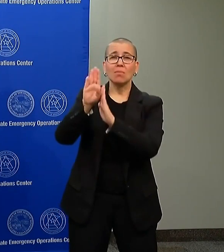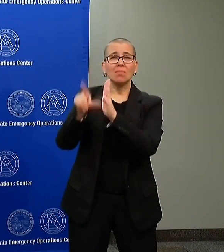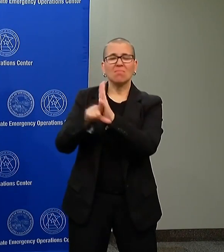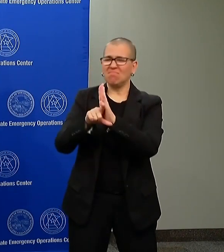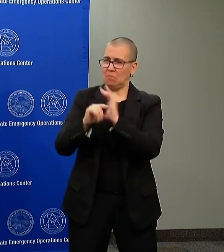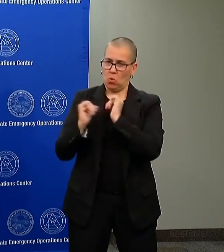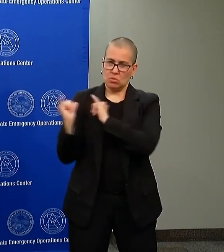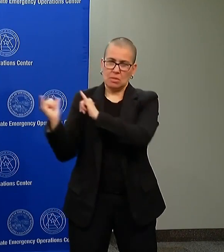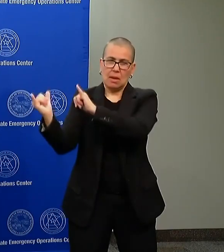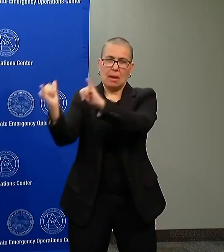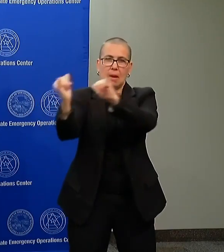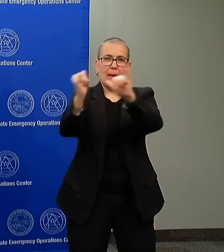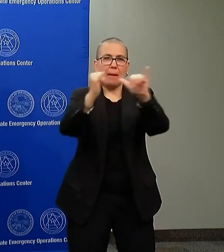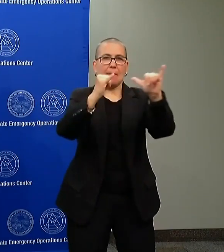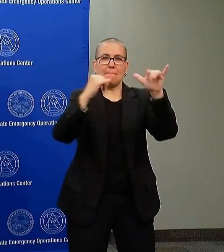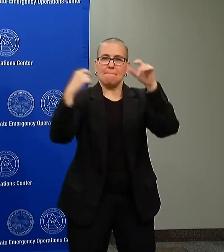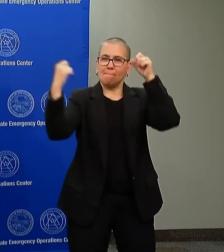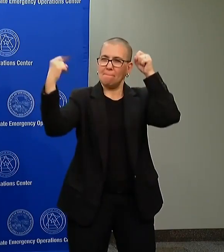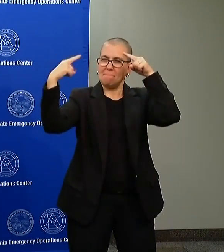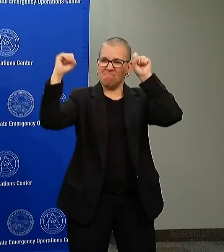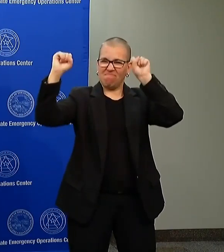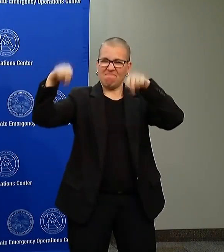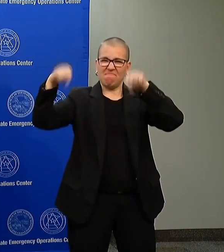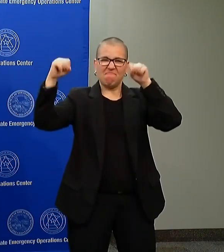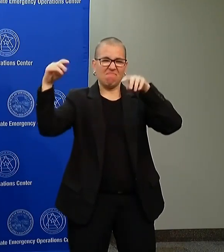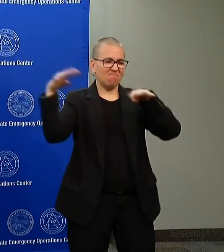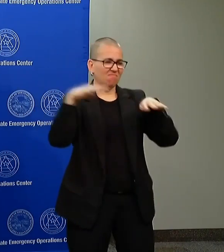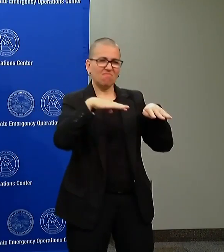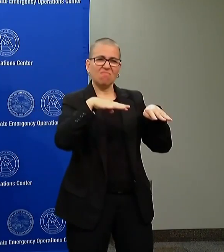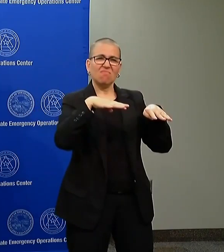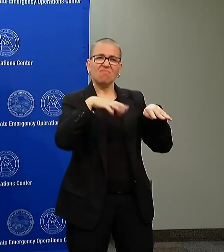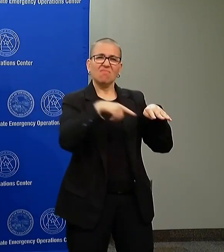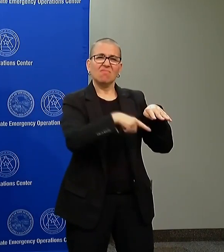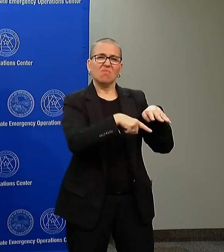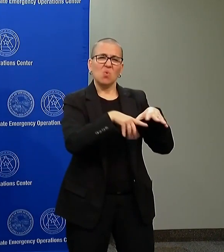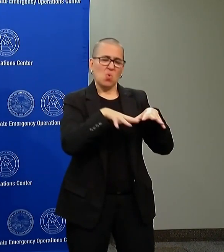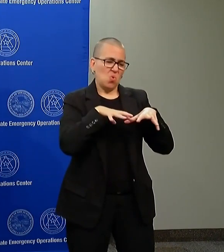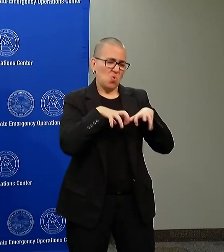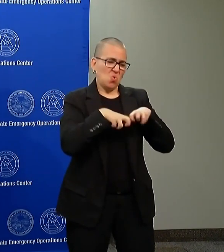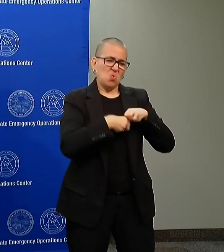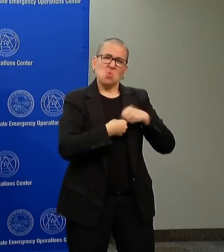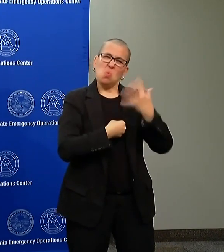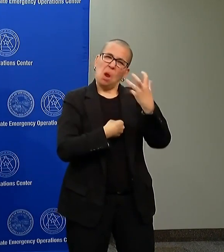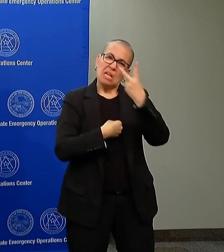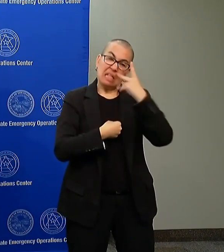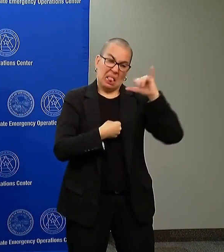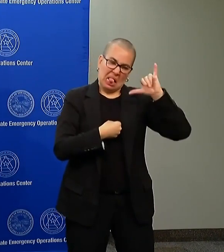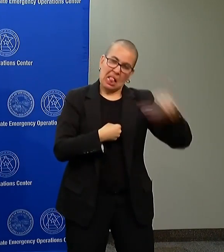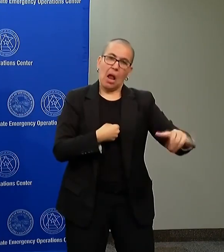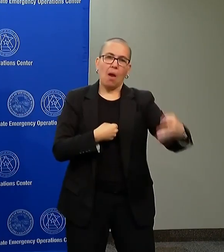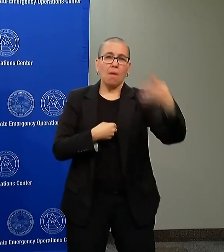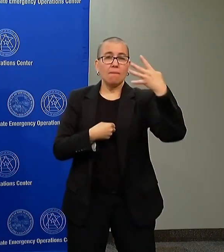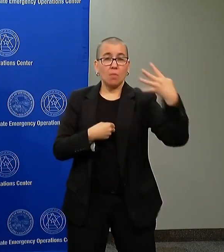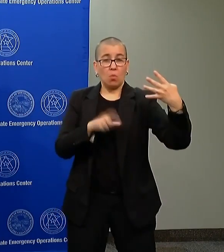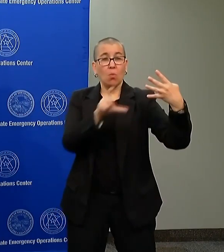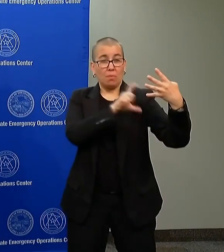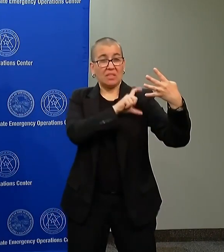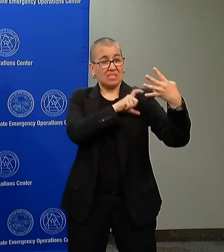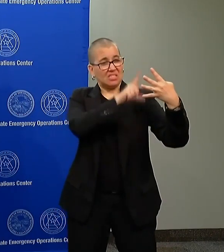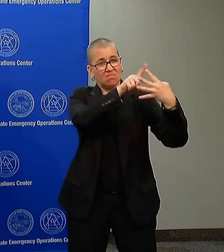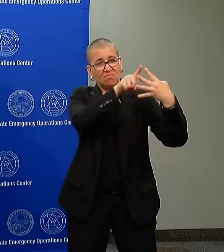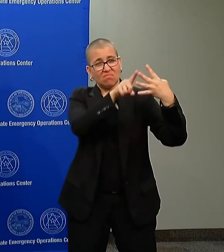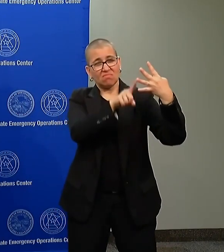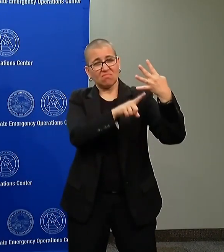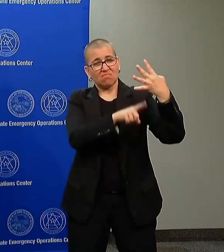who are looking to see not only one, but four, all four of the officers involved in his death, be fully held